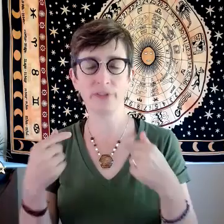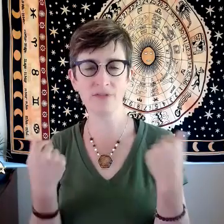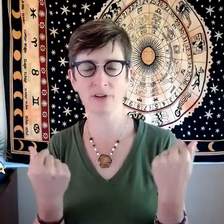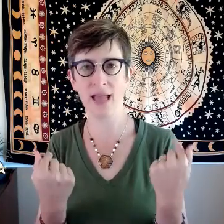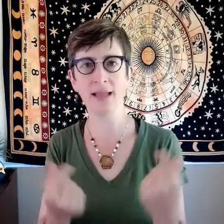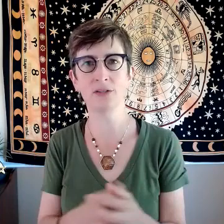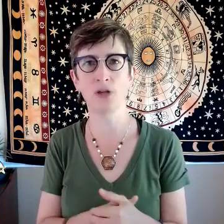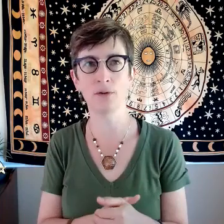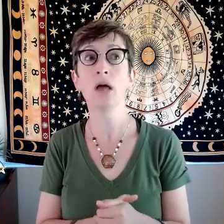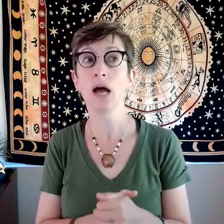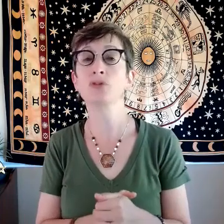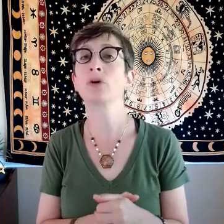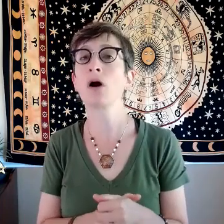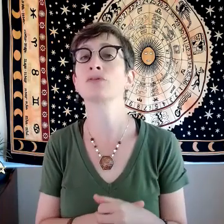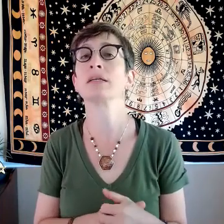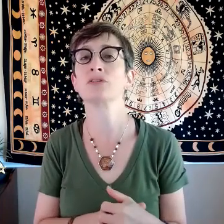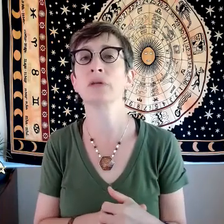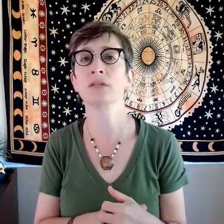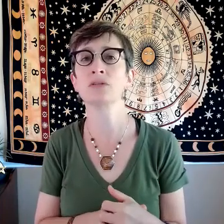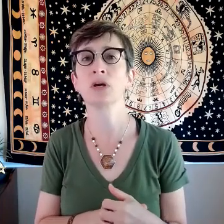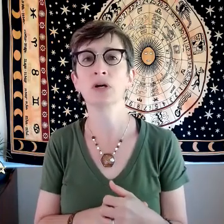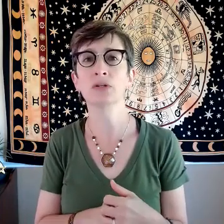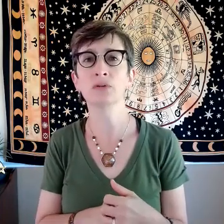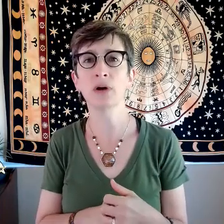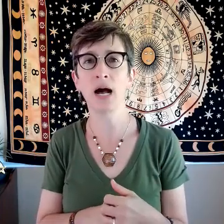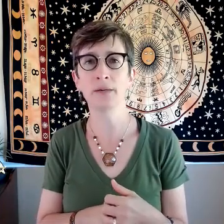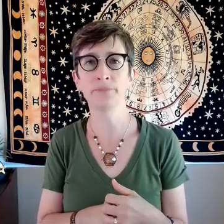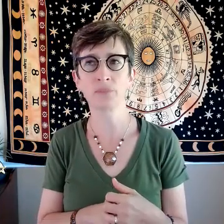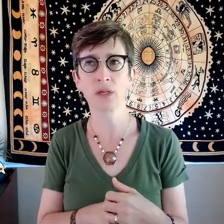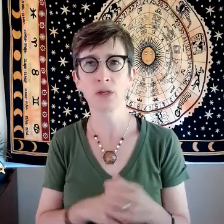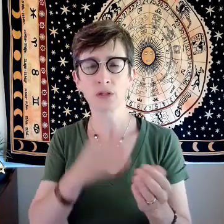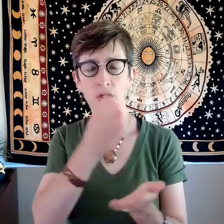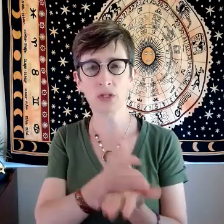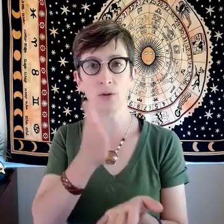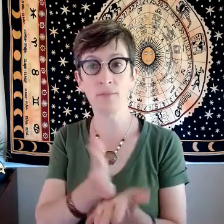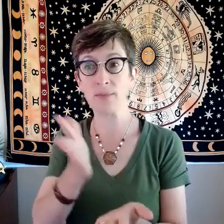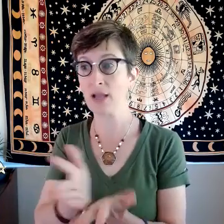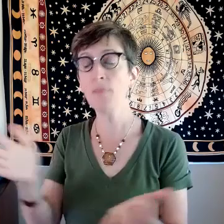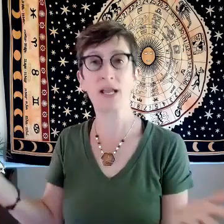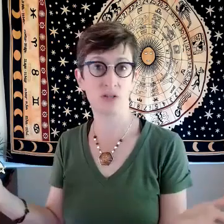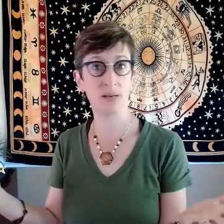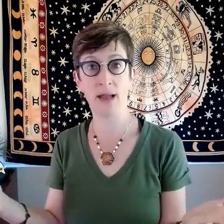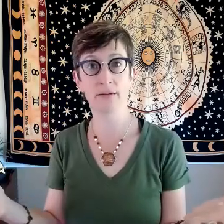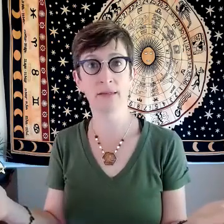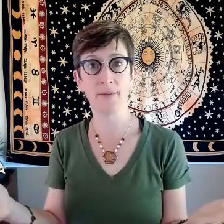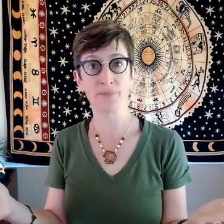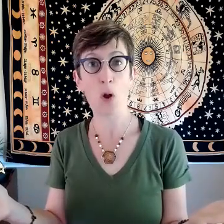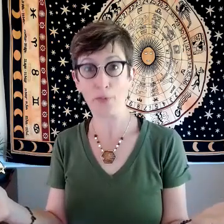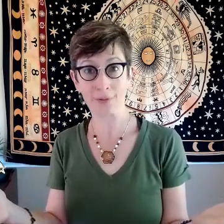flavor of that you know I'm sure there are great students who you know maybe they are passionate about all their